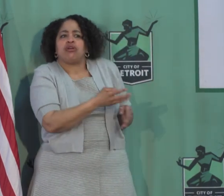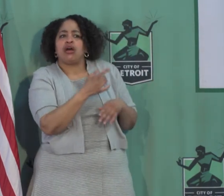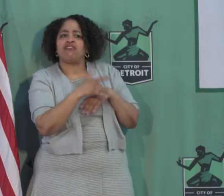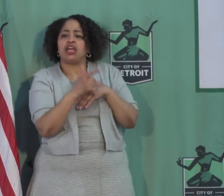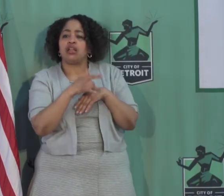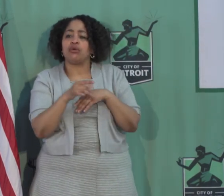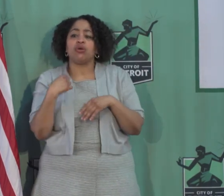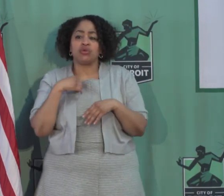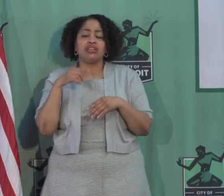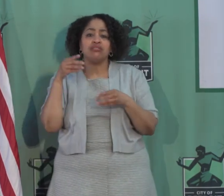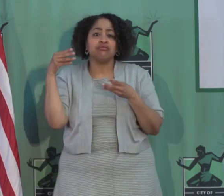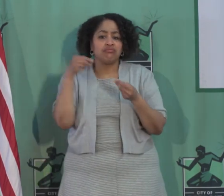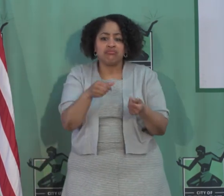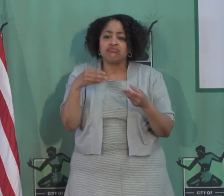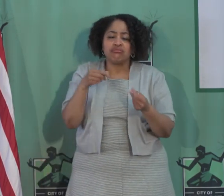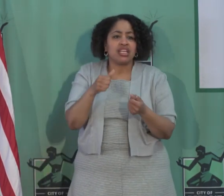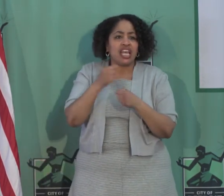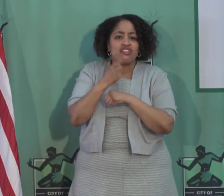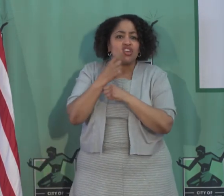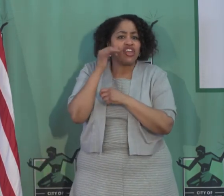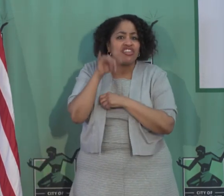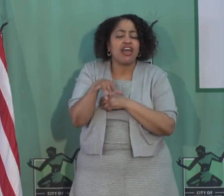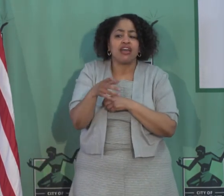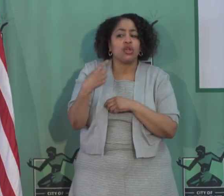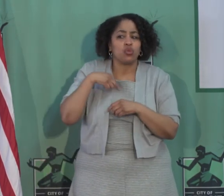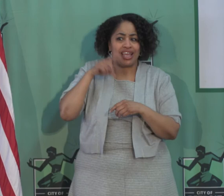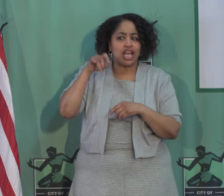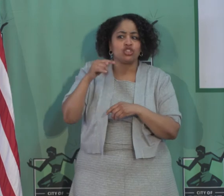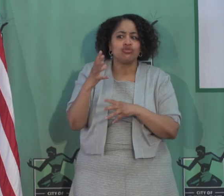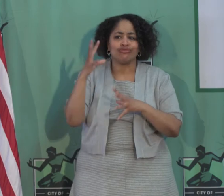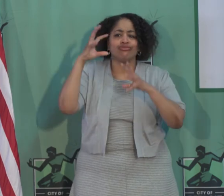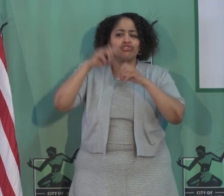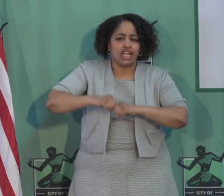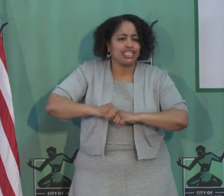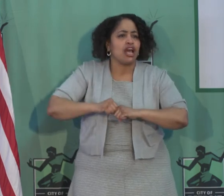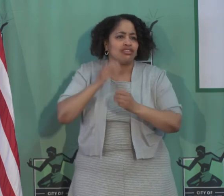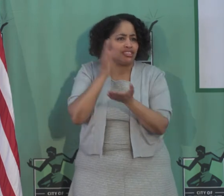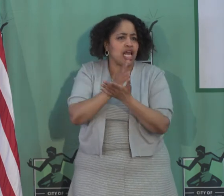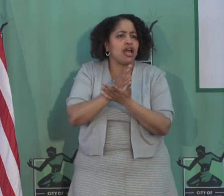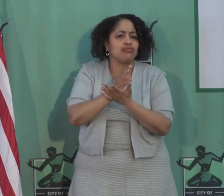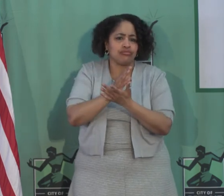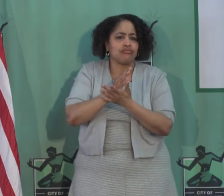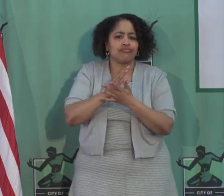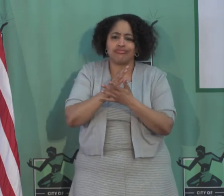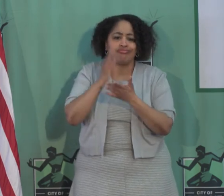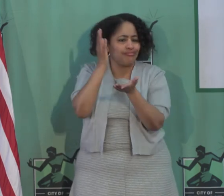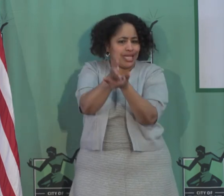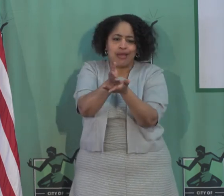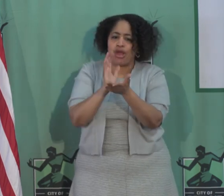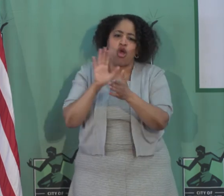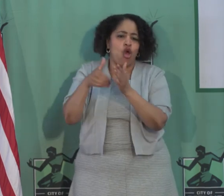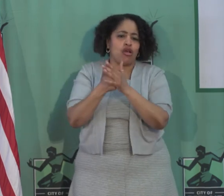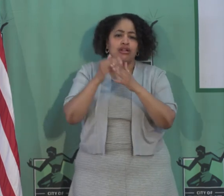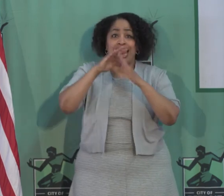$50 million in demolition every year. We've had to shut down demolition virtually completely.